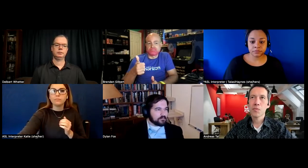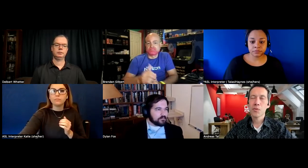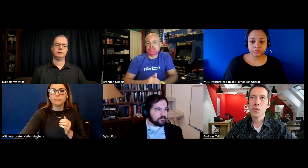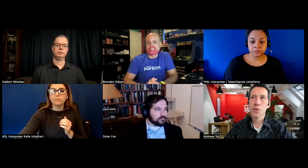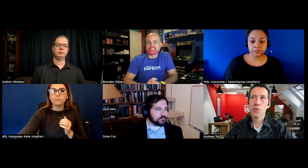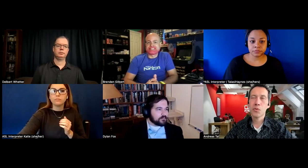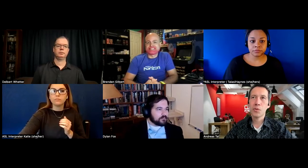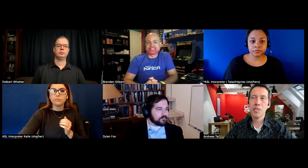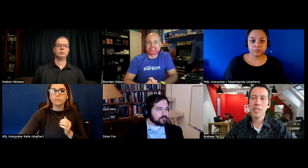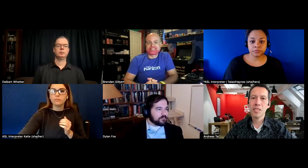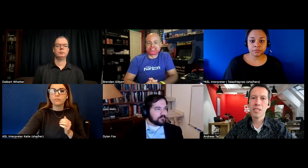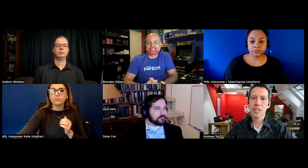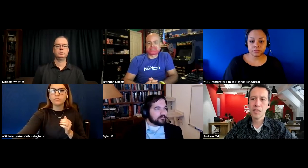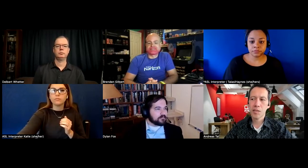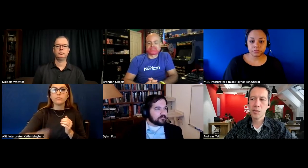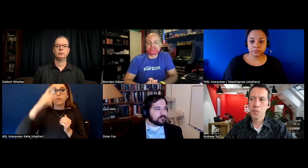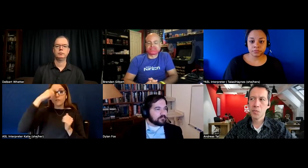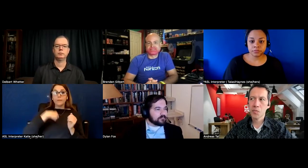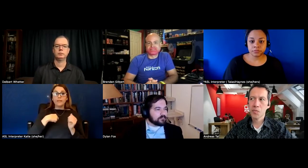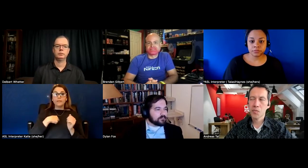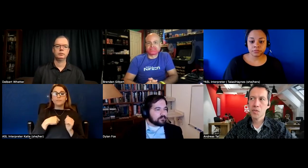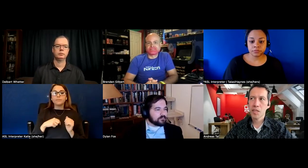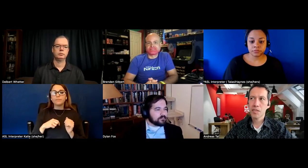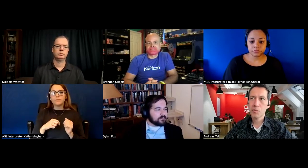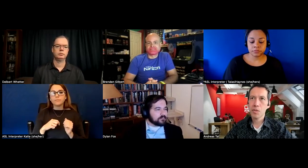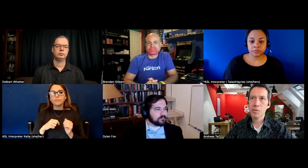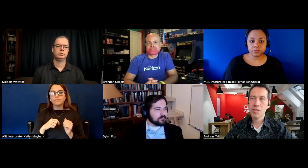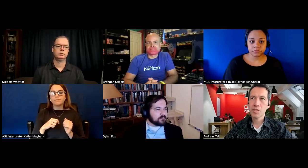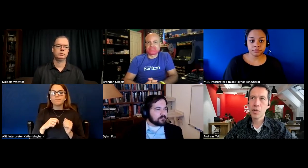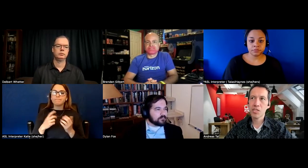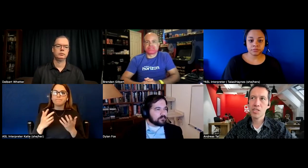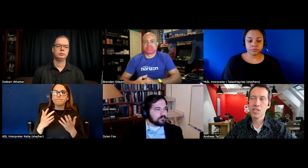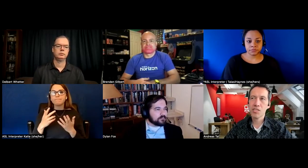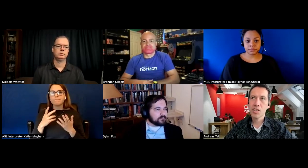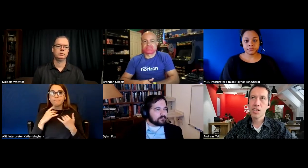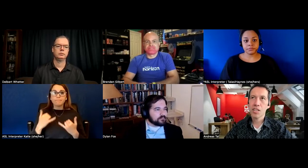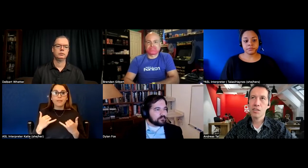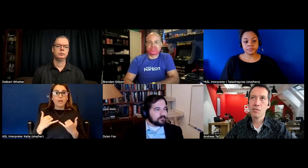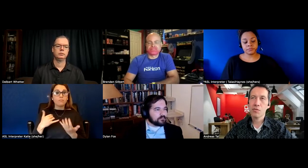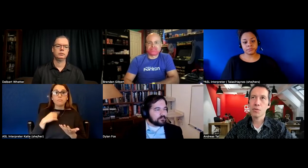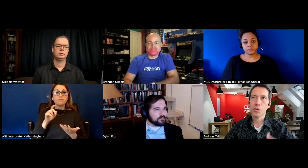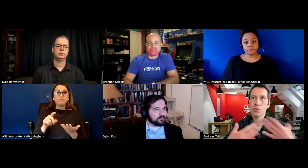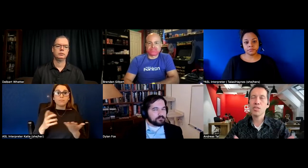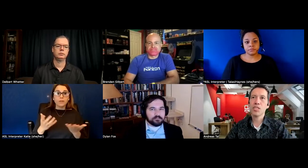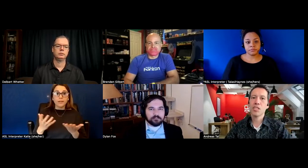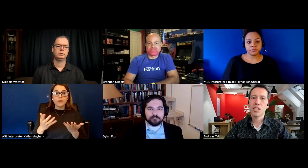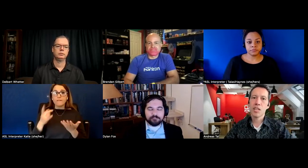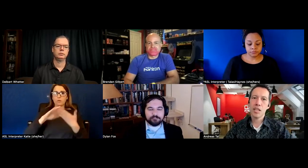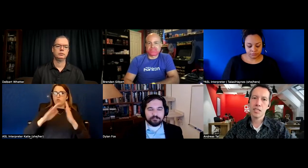so for me um at the moment the question is for the community it's